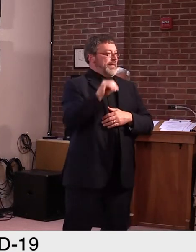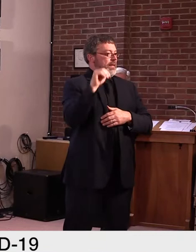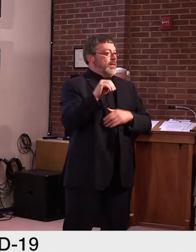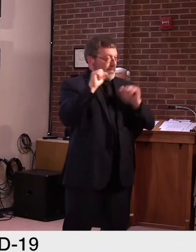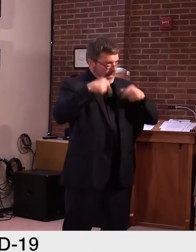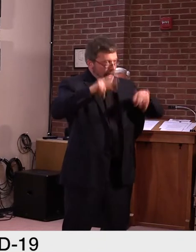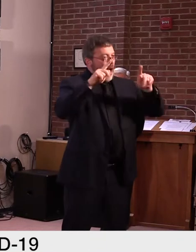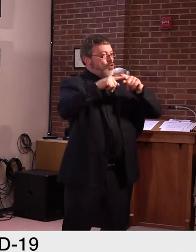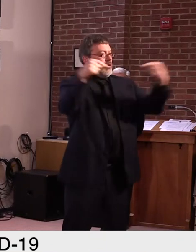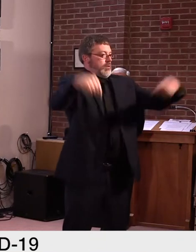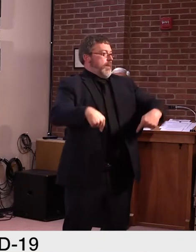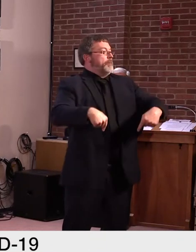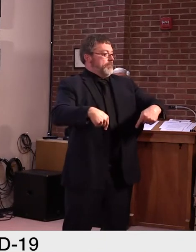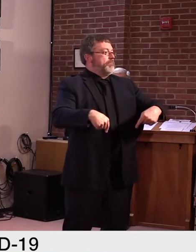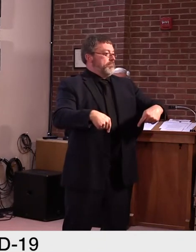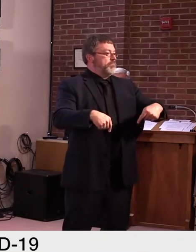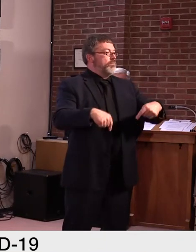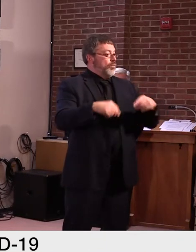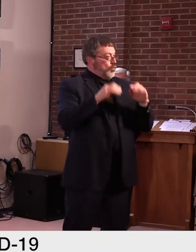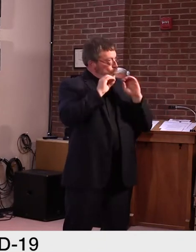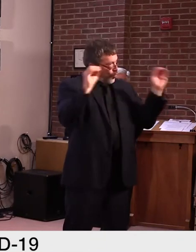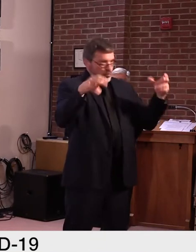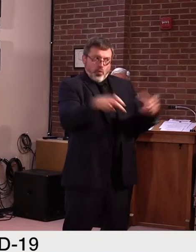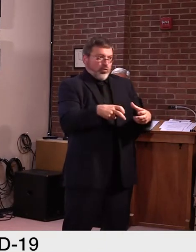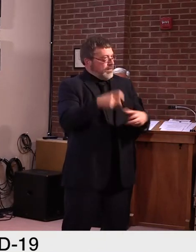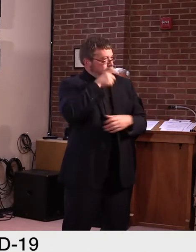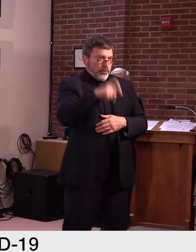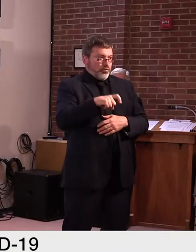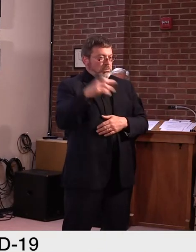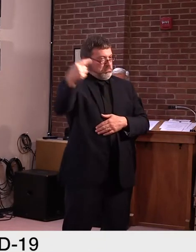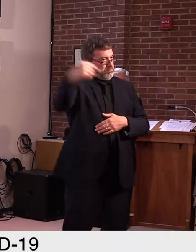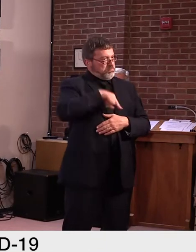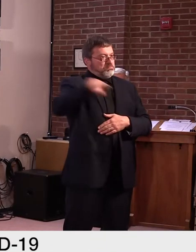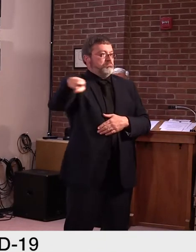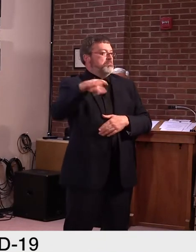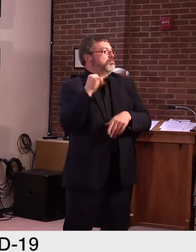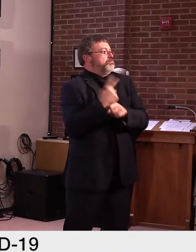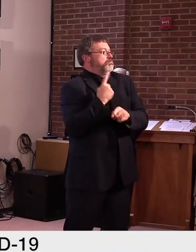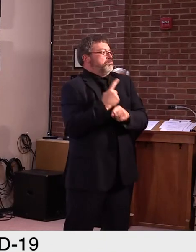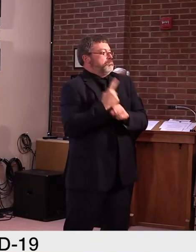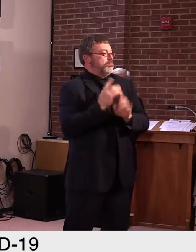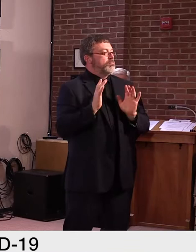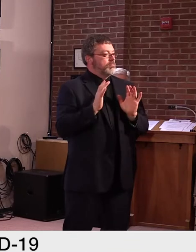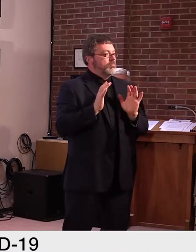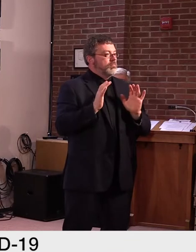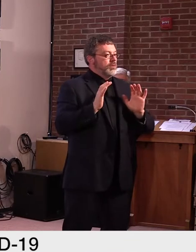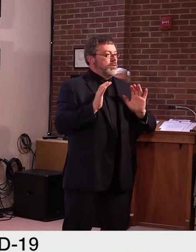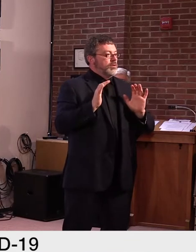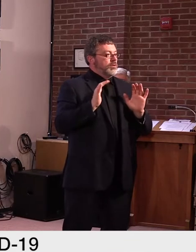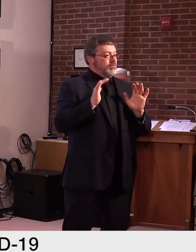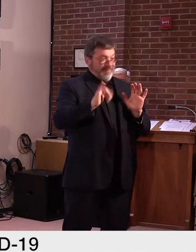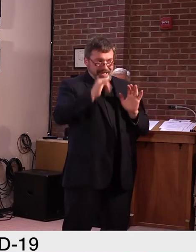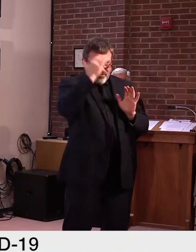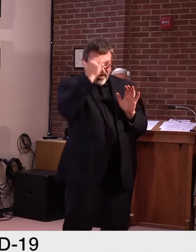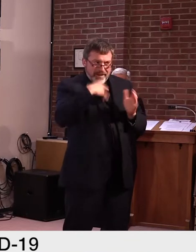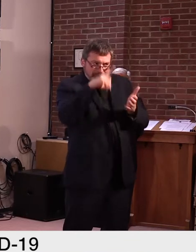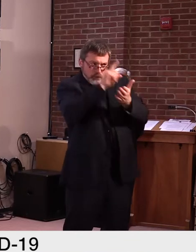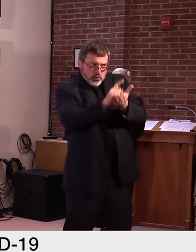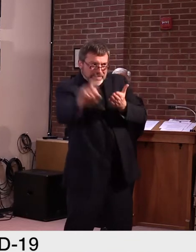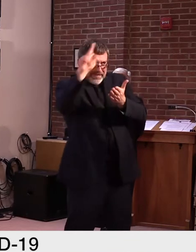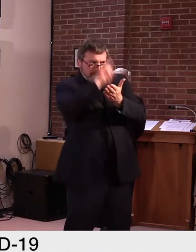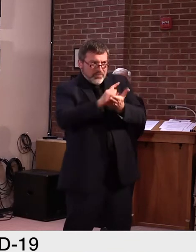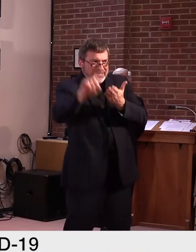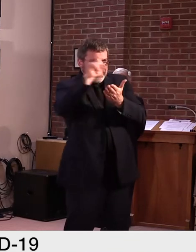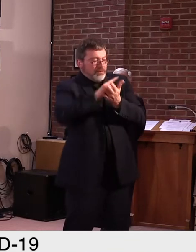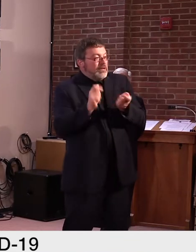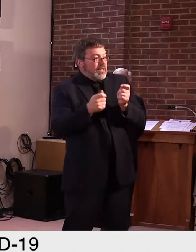to Vermont without a quarantine went up by about 2 million cases. That's because a number of high population counties did see cases